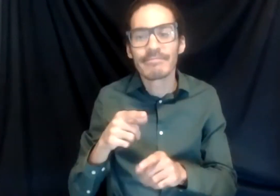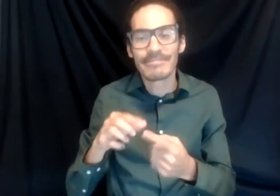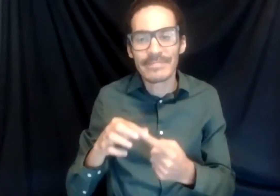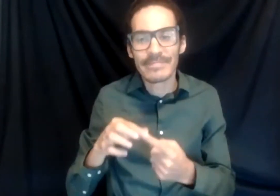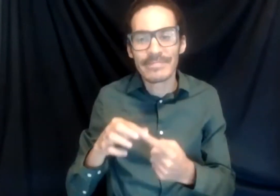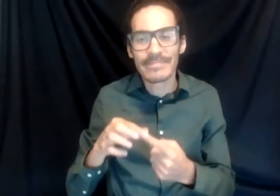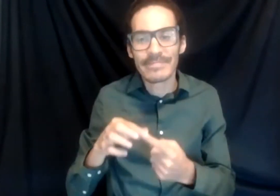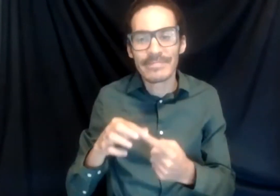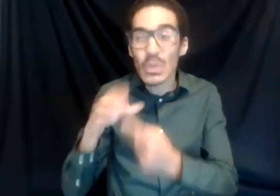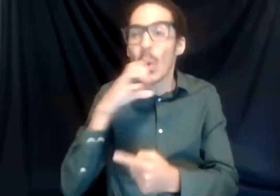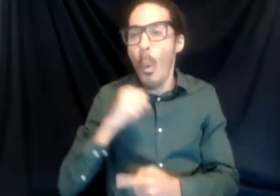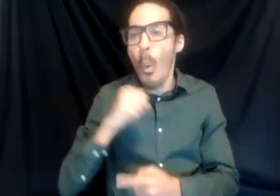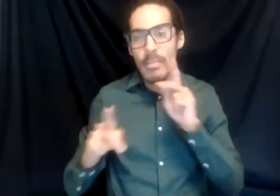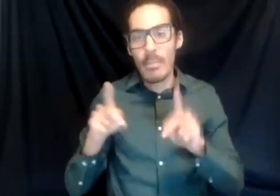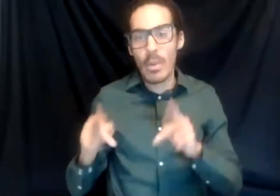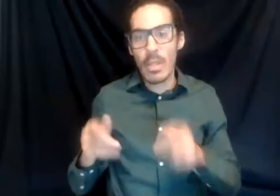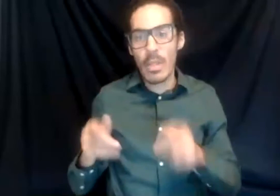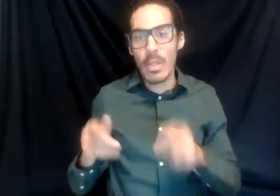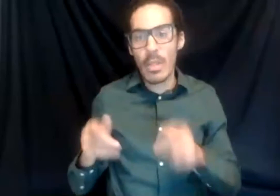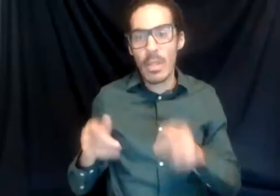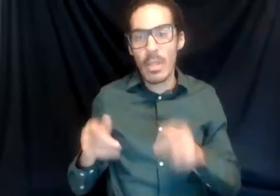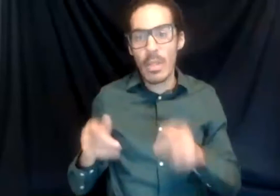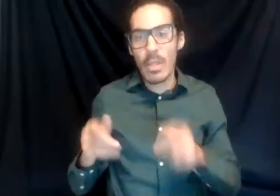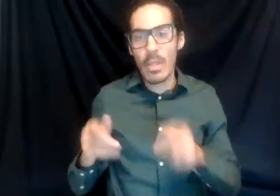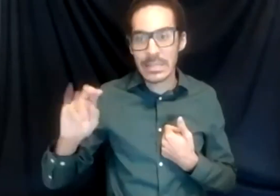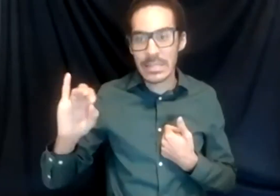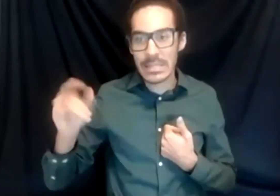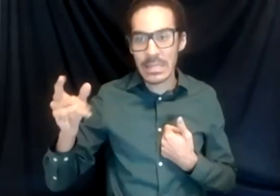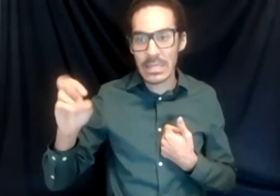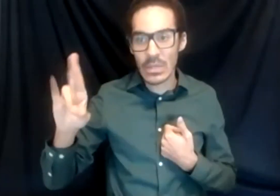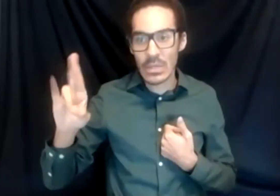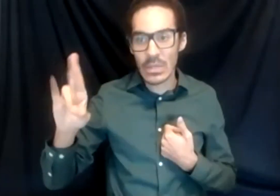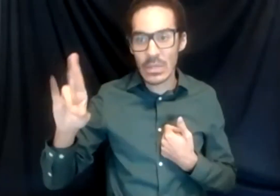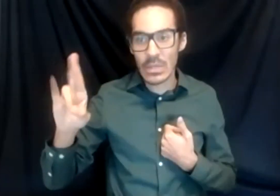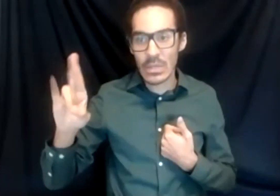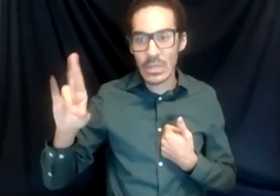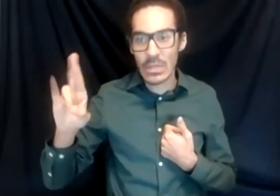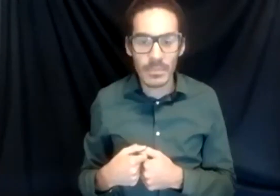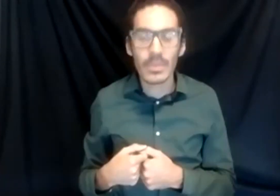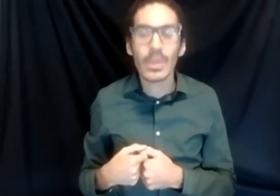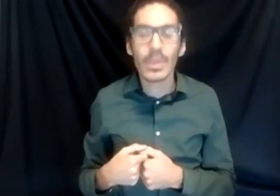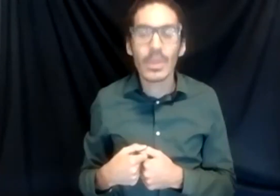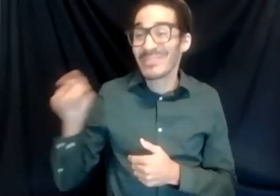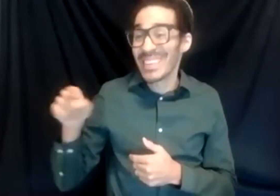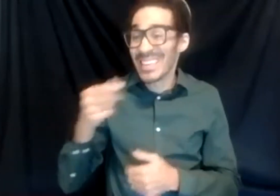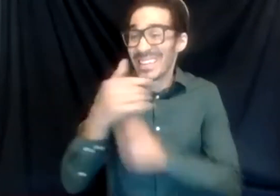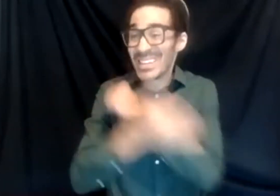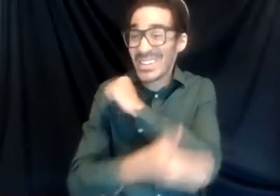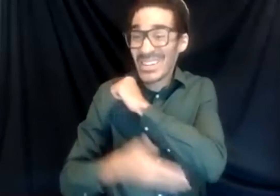For example, because Nigeria is a very religious country, I would say that everyone